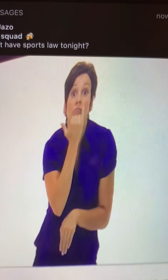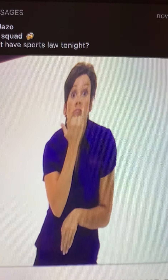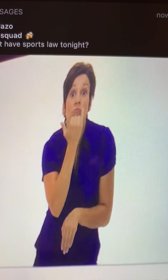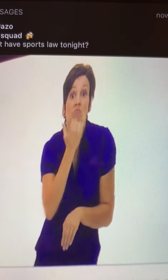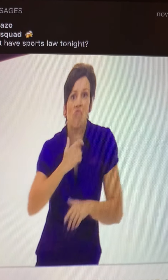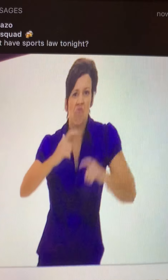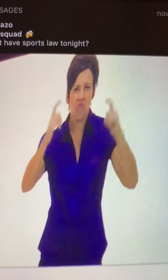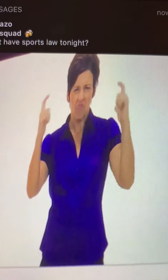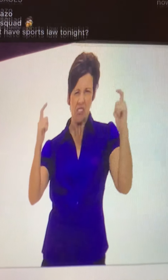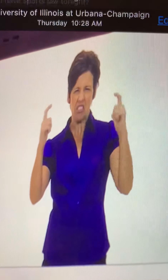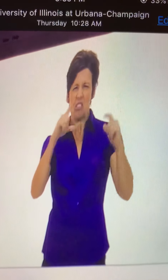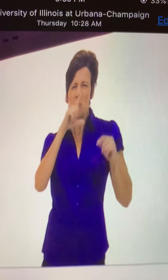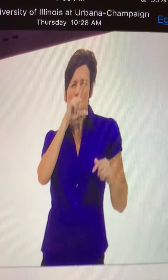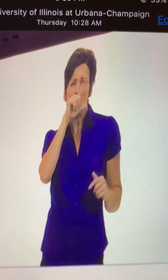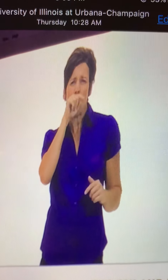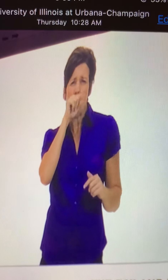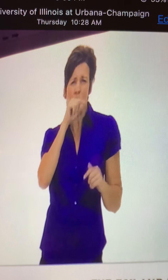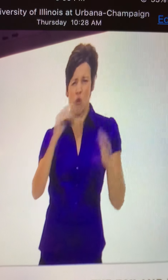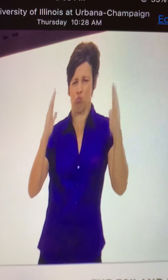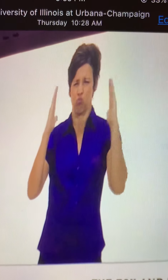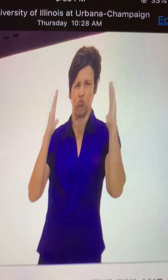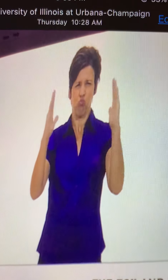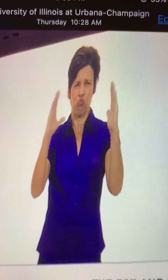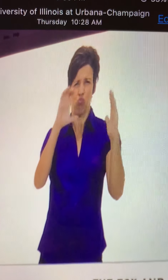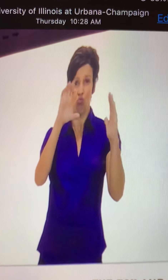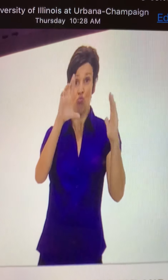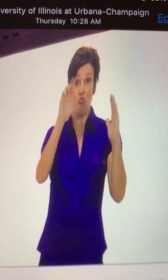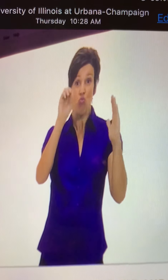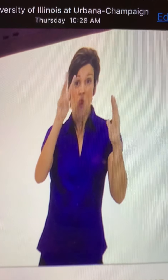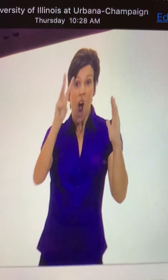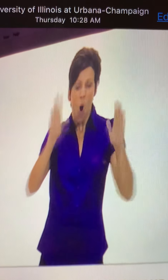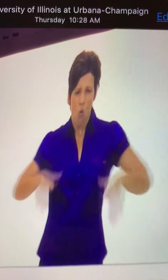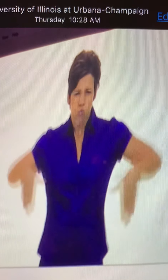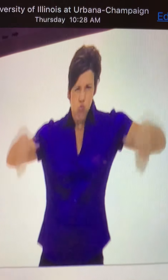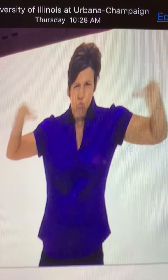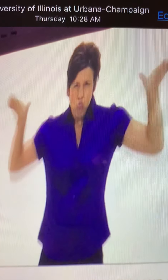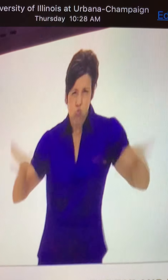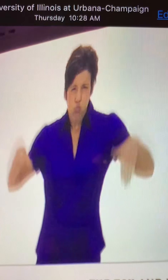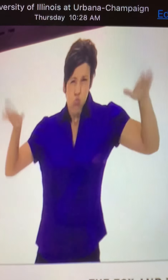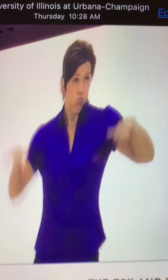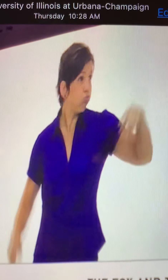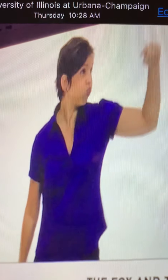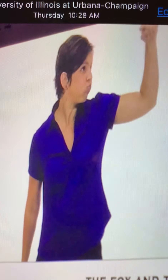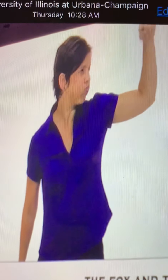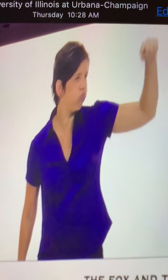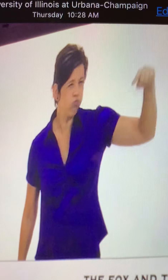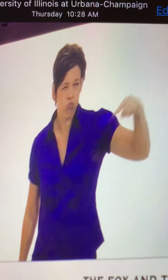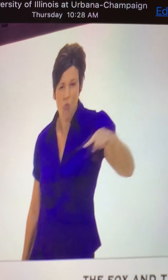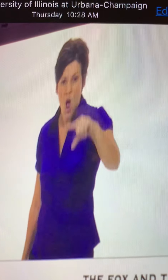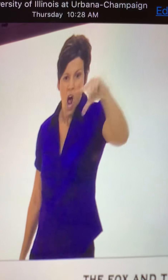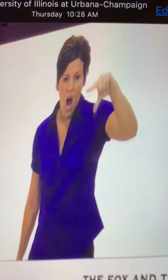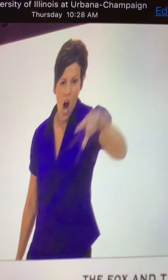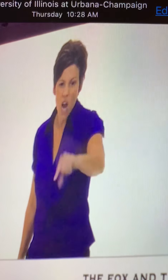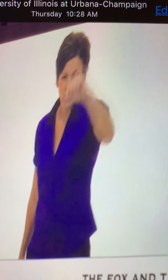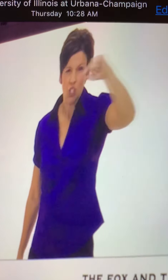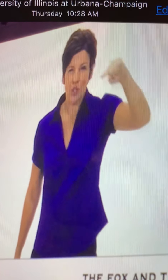had, or I ran out of ammo and couldn't reload in time. Cooper definitely went to class. Huh? Cooper definitely went to class.